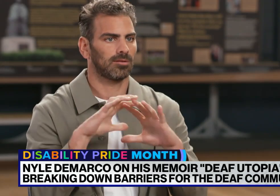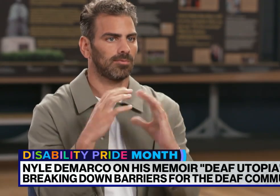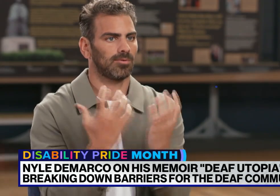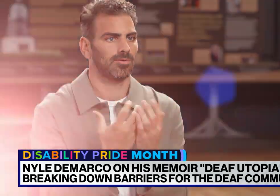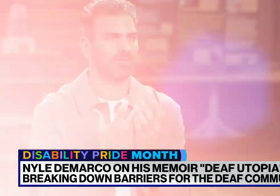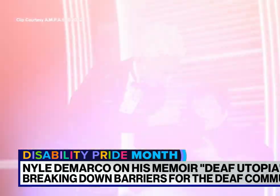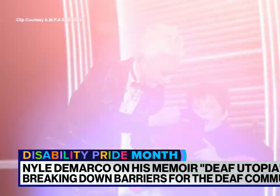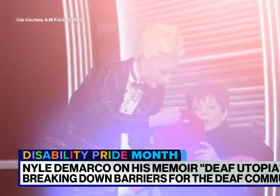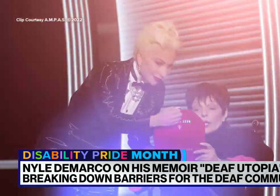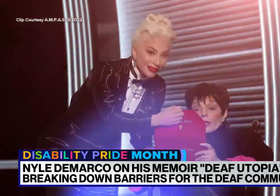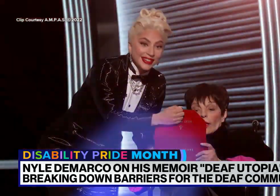Coda!